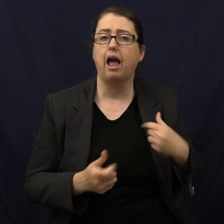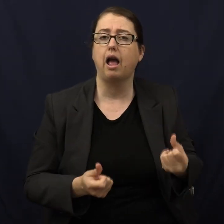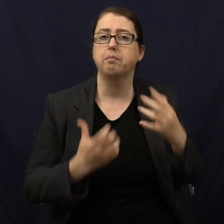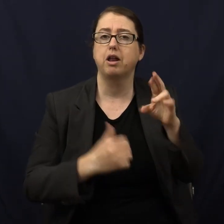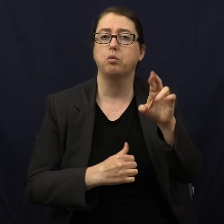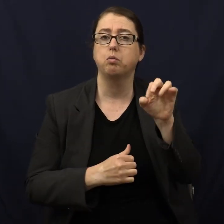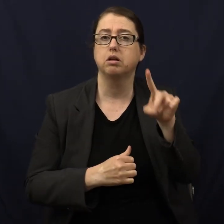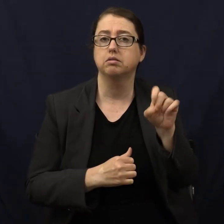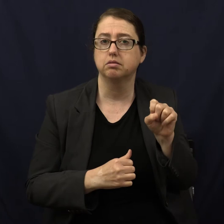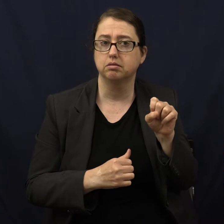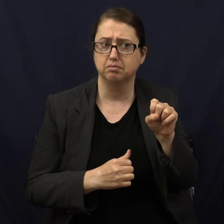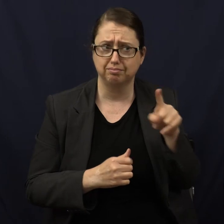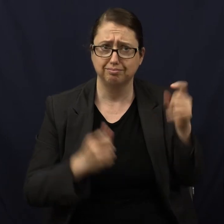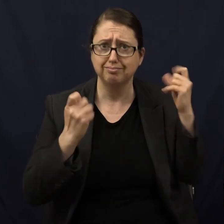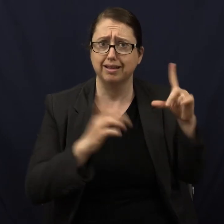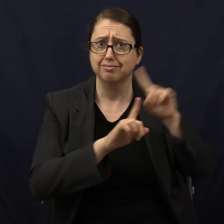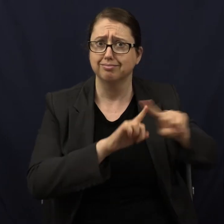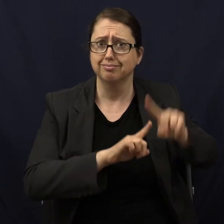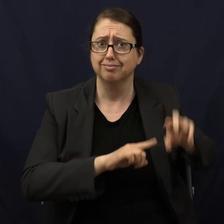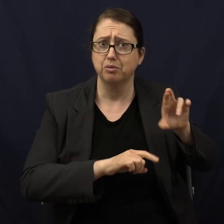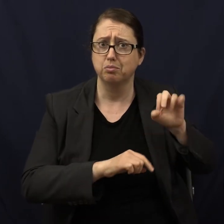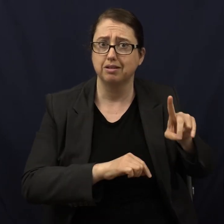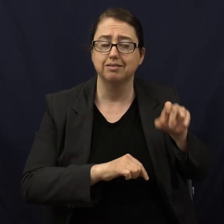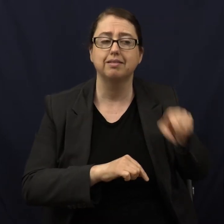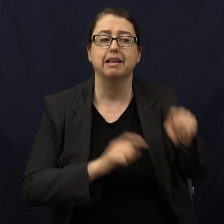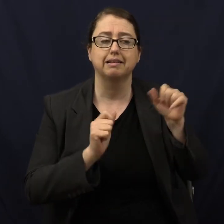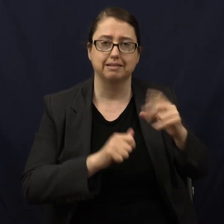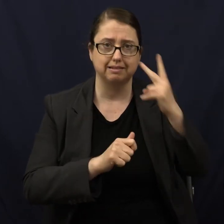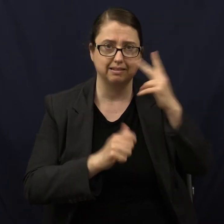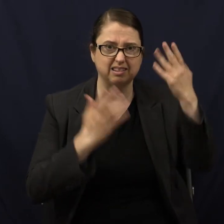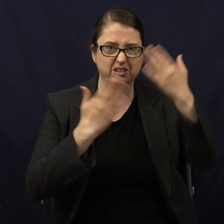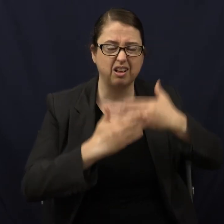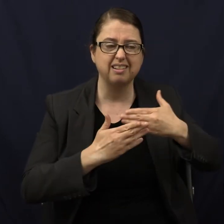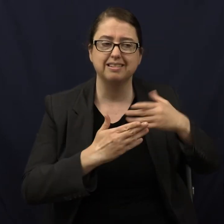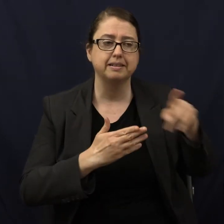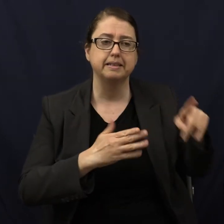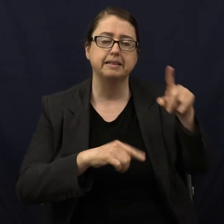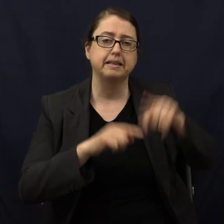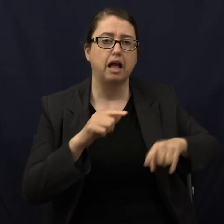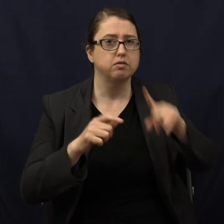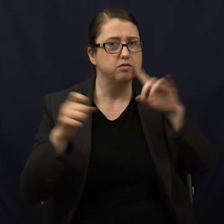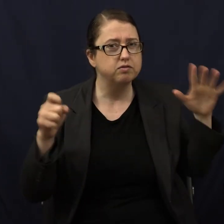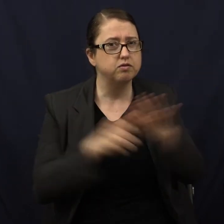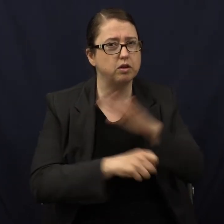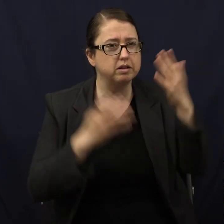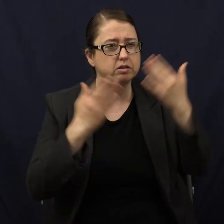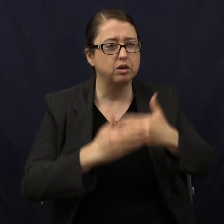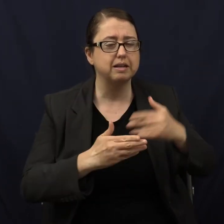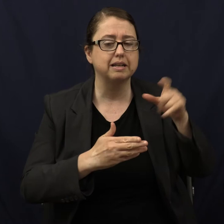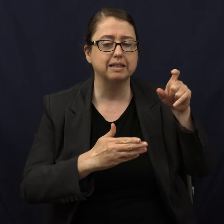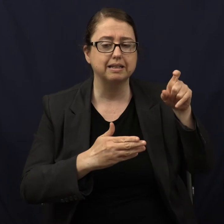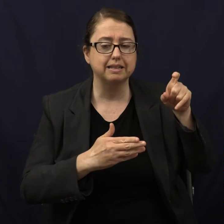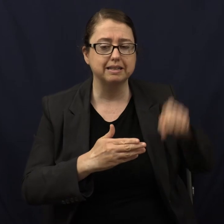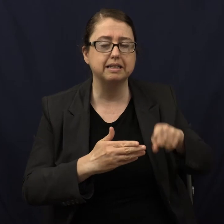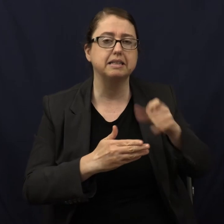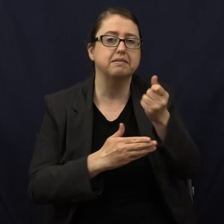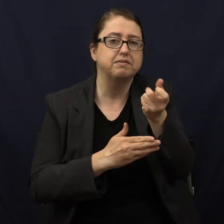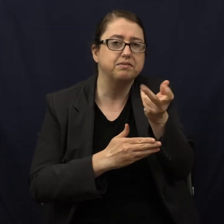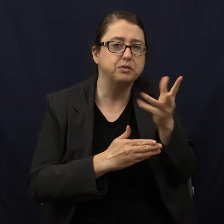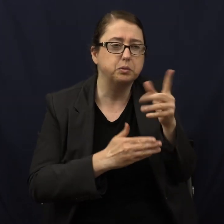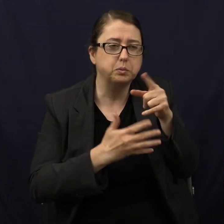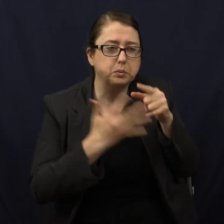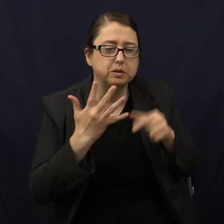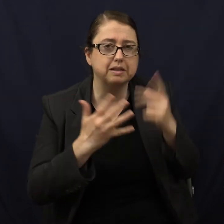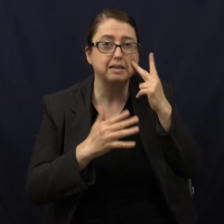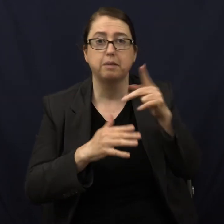many rods? Lots of rods, right? A cat can see in the dark, but technically it can't see in absolute darkness because it at least needs a few photons to see.